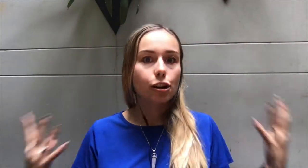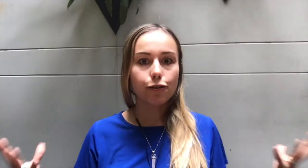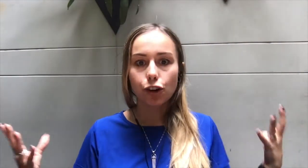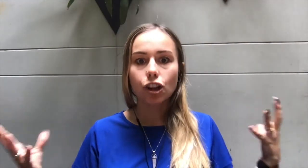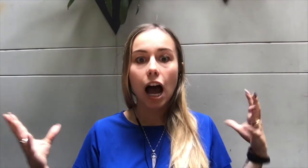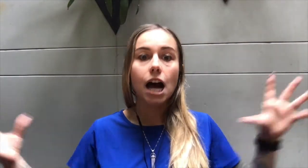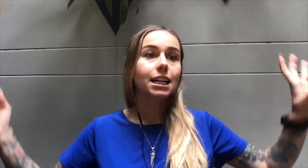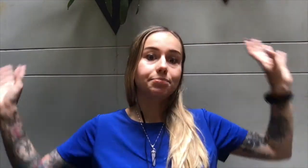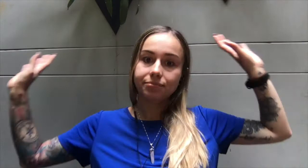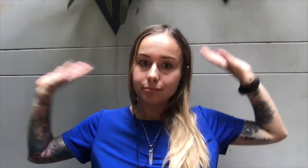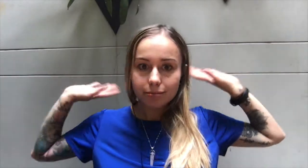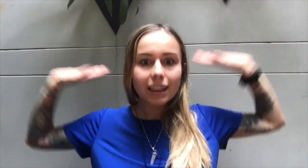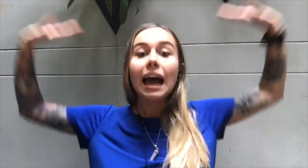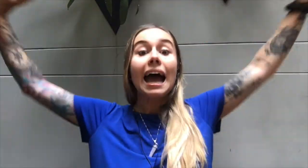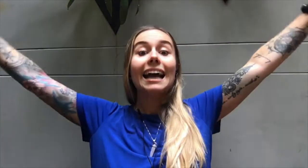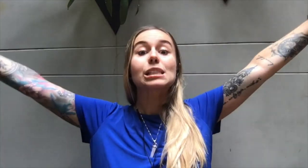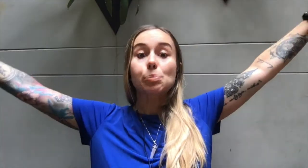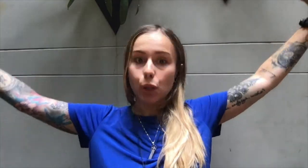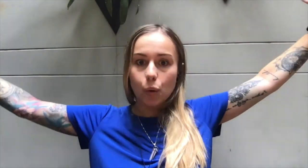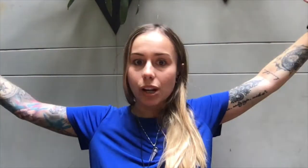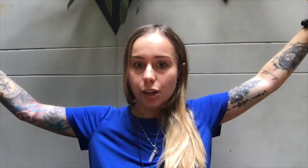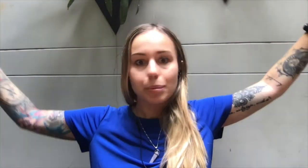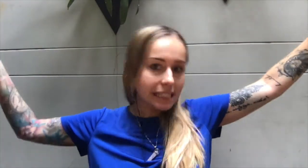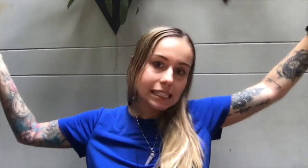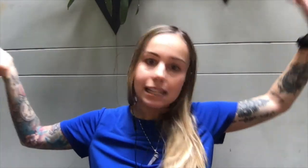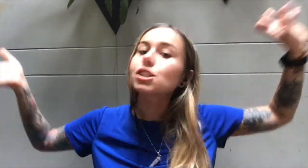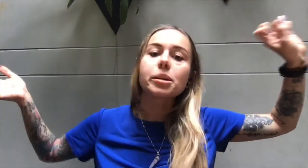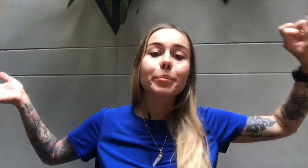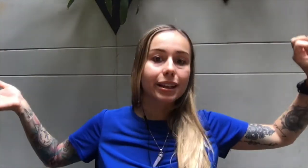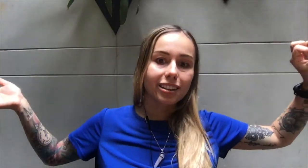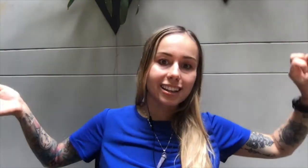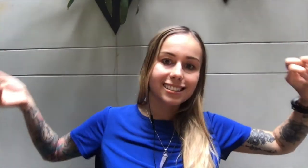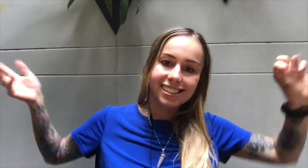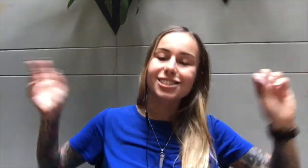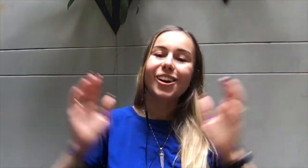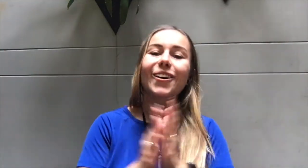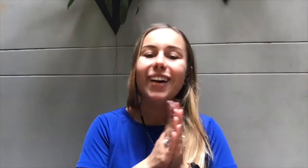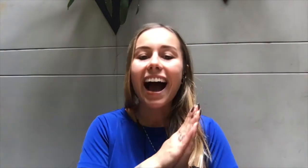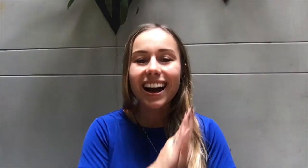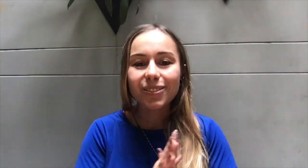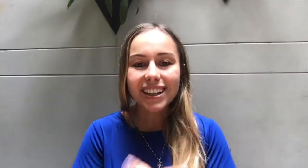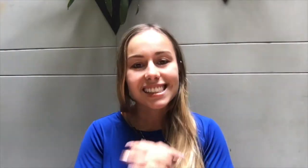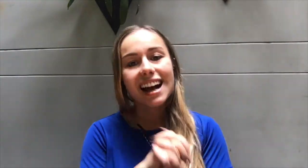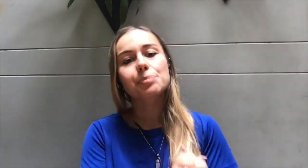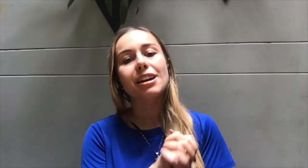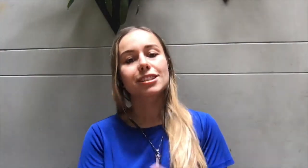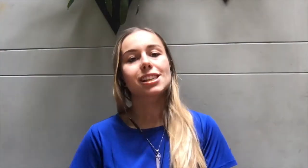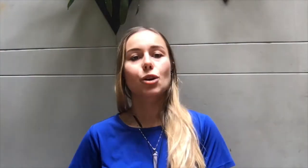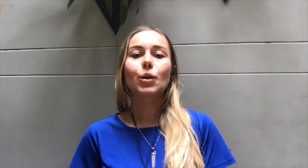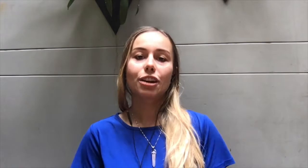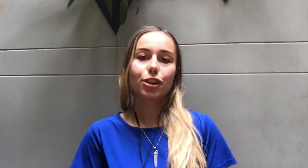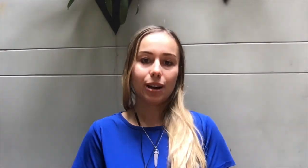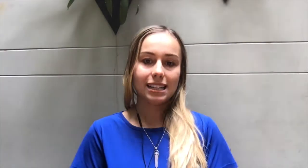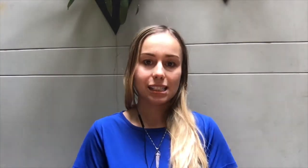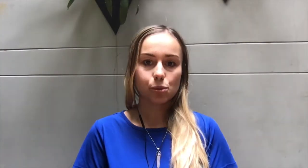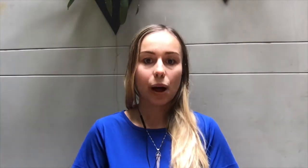full on exploded their business into the millions. So I want to help every single one of you guys as well.